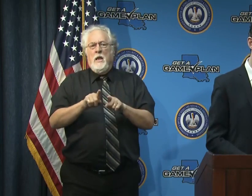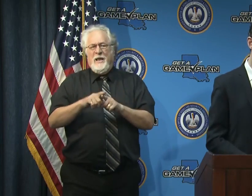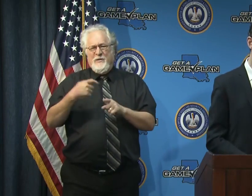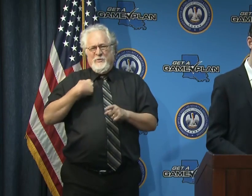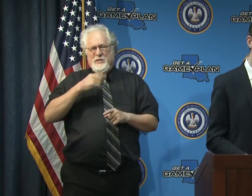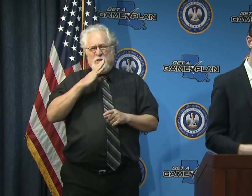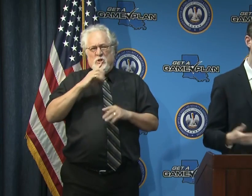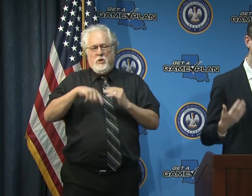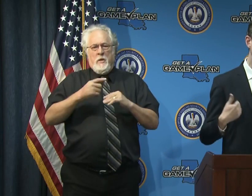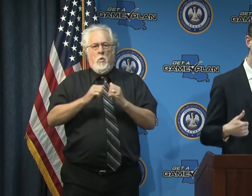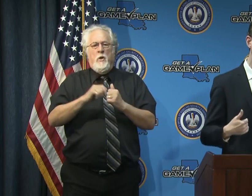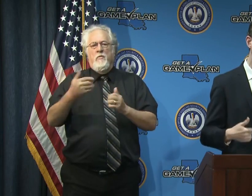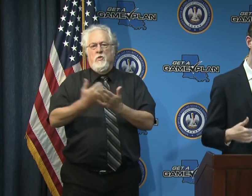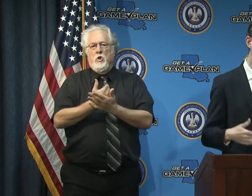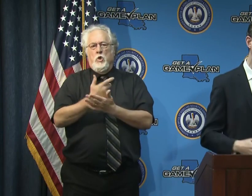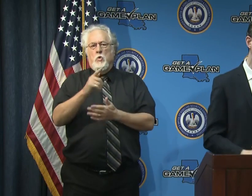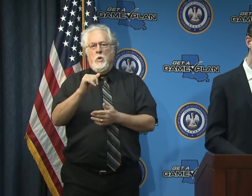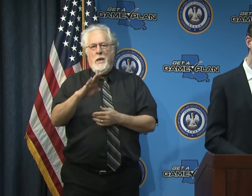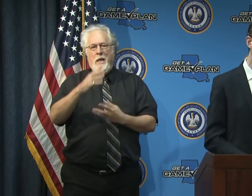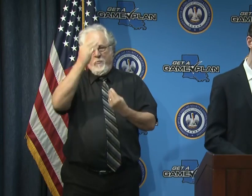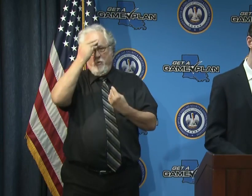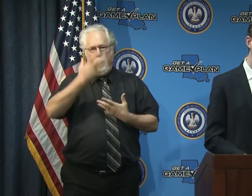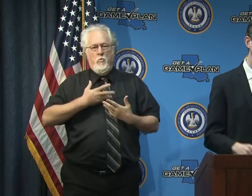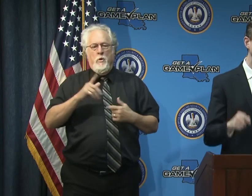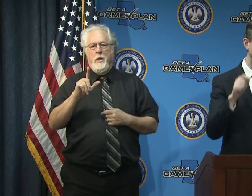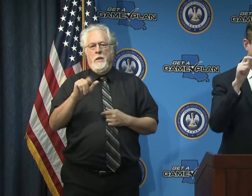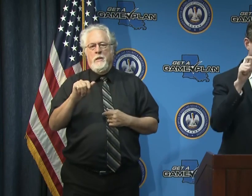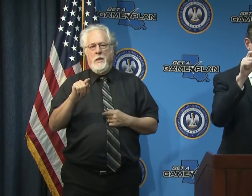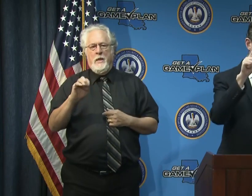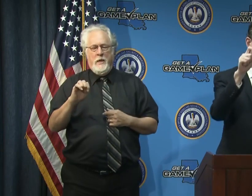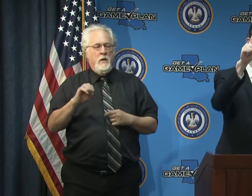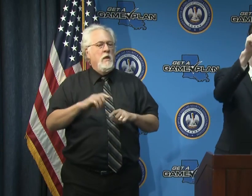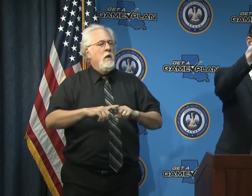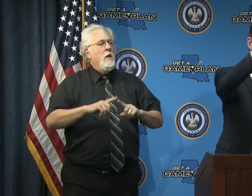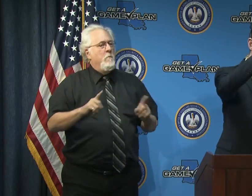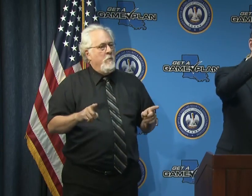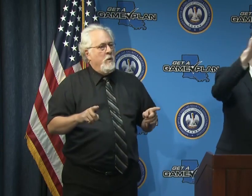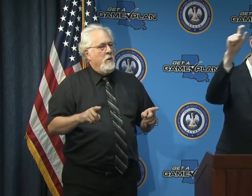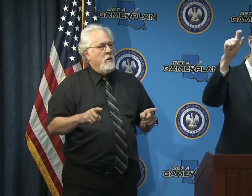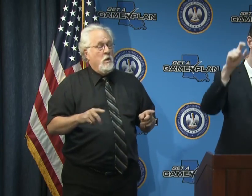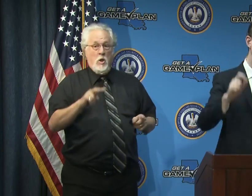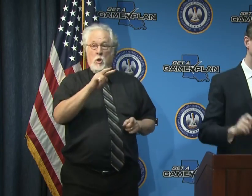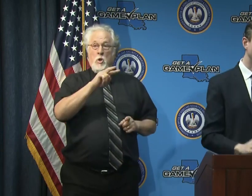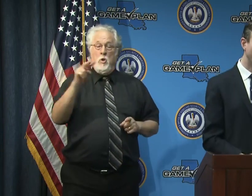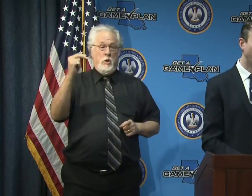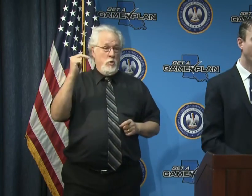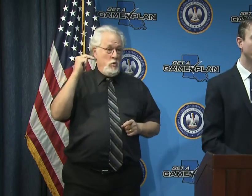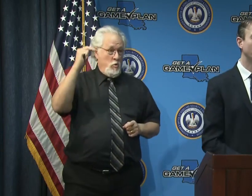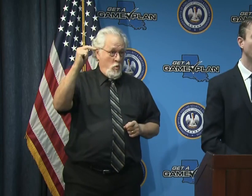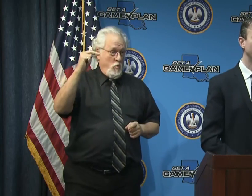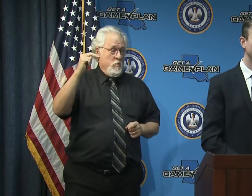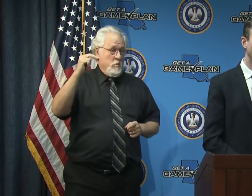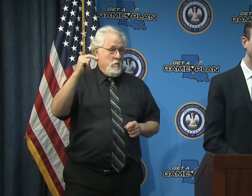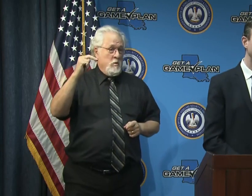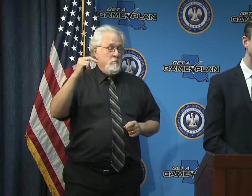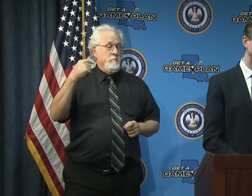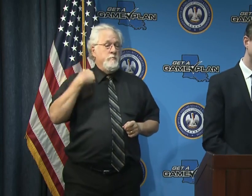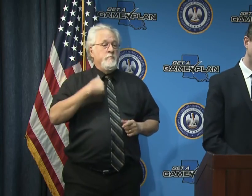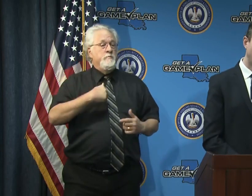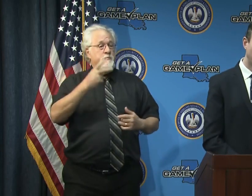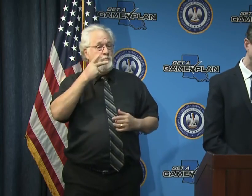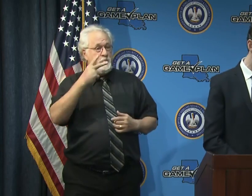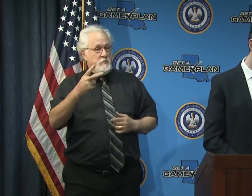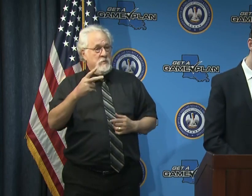that we just talked about with a new laboratory suddenly reporting its old data but i will say when we look at the north we do have a pattern where we saw